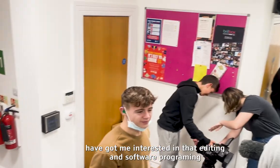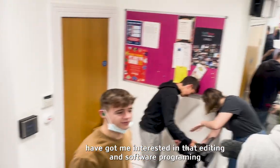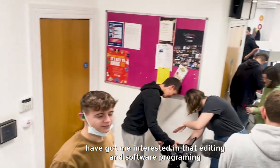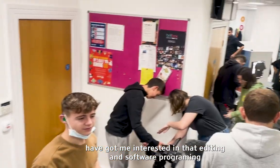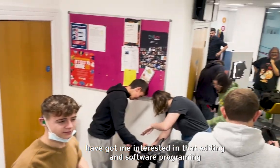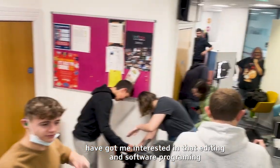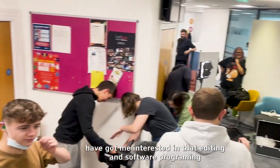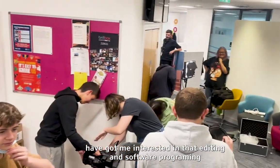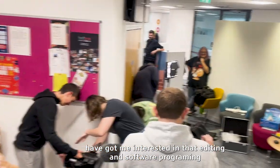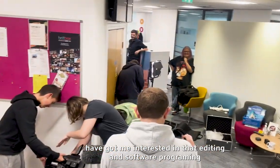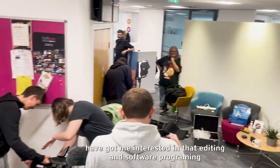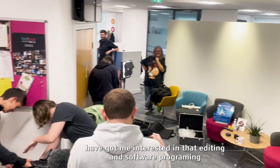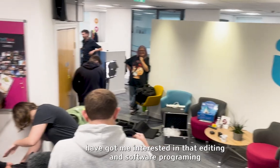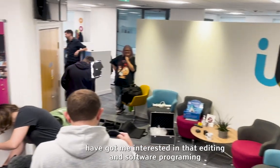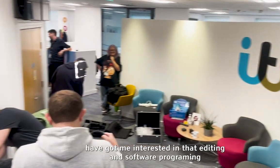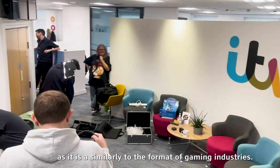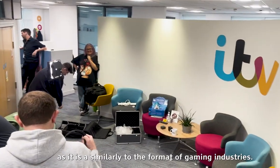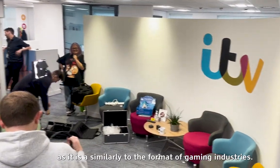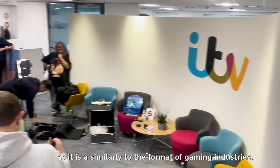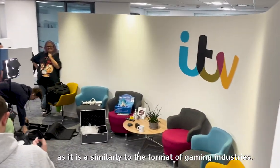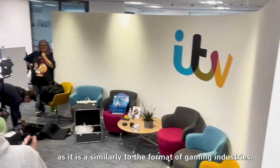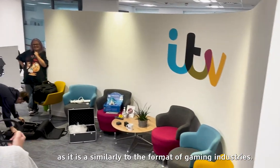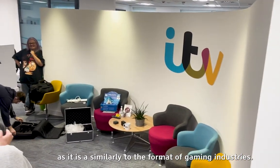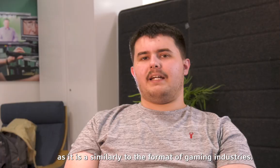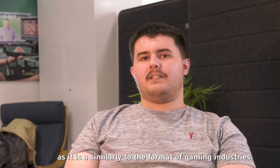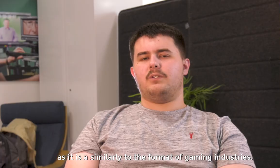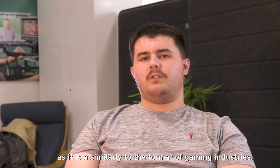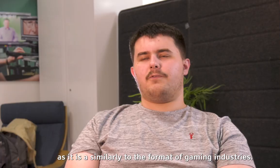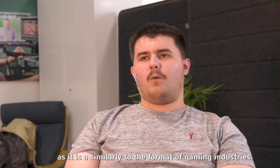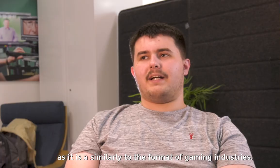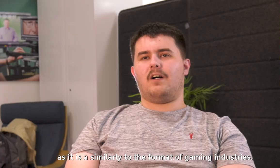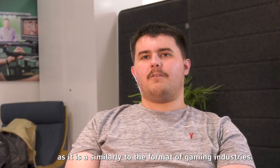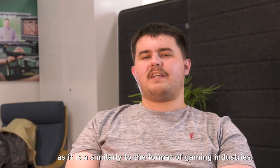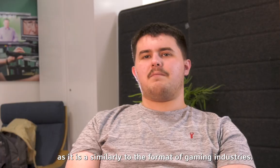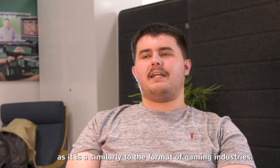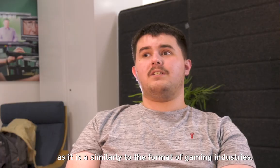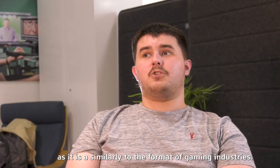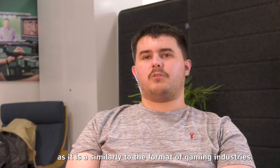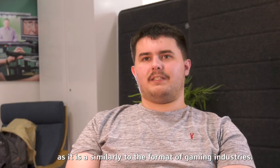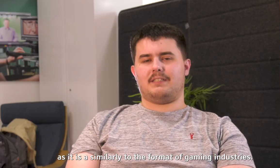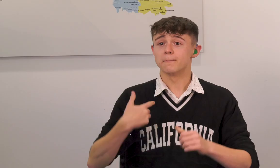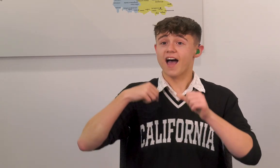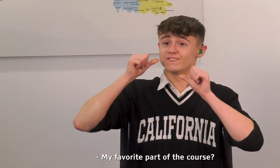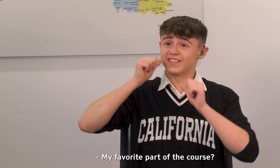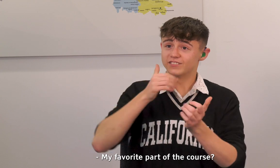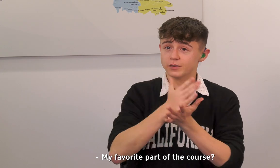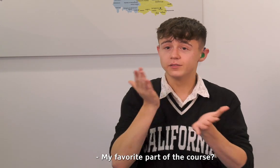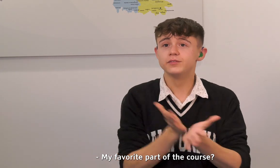editing and software programming as it is a similarity to the format of gaming industries. My favourite